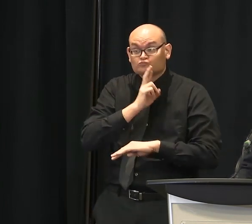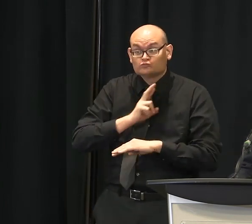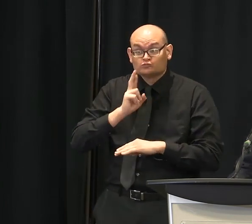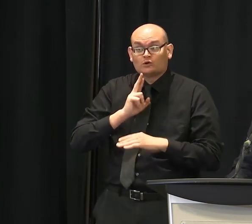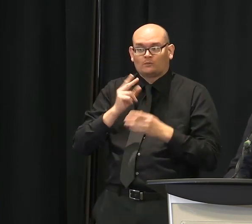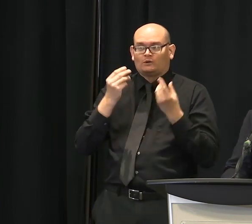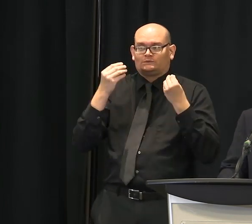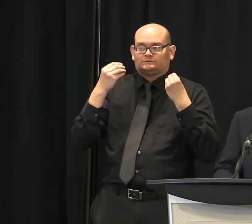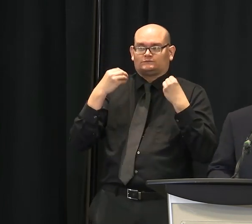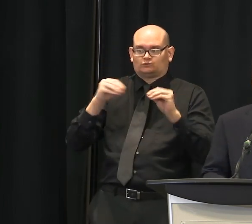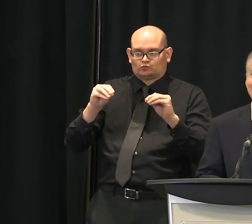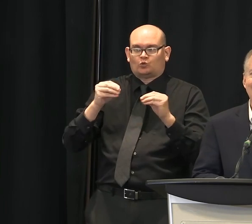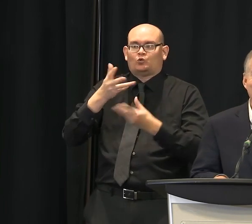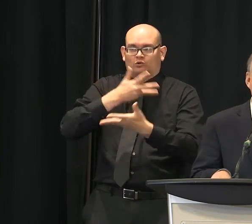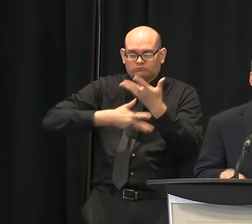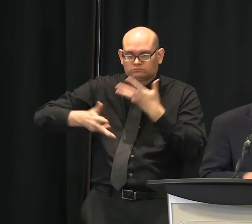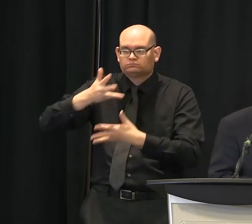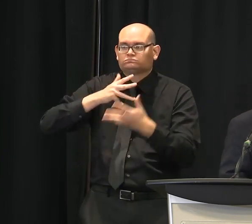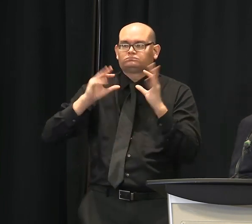so I remember that.